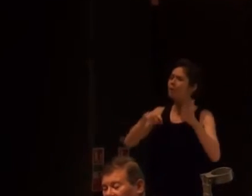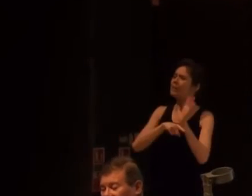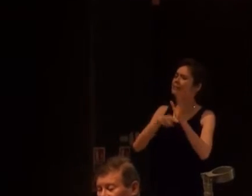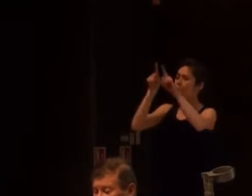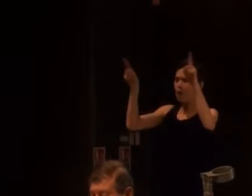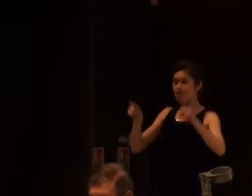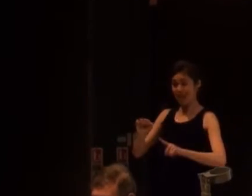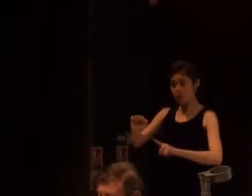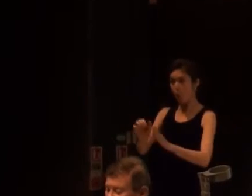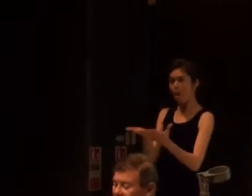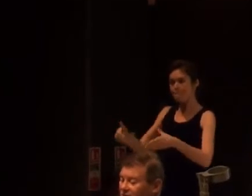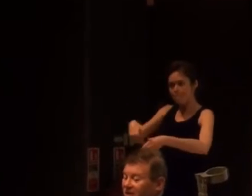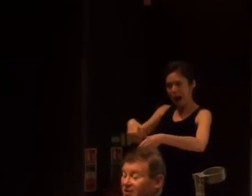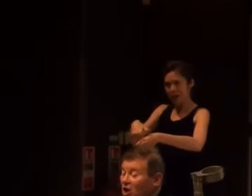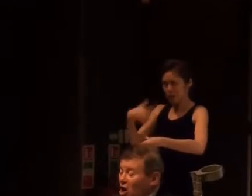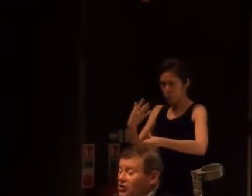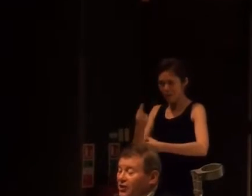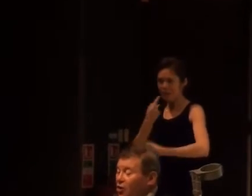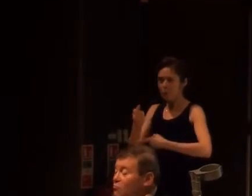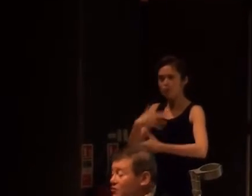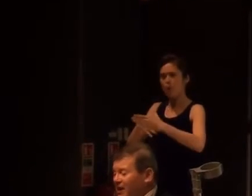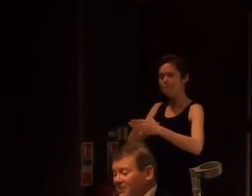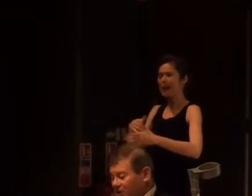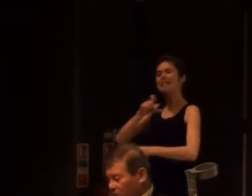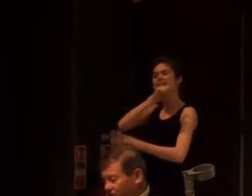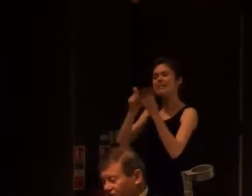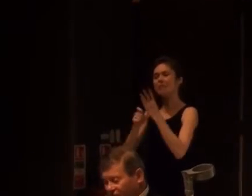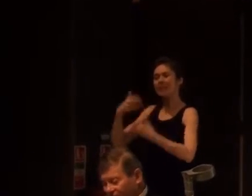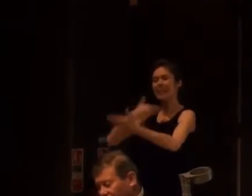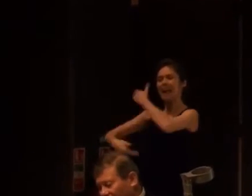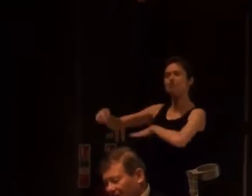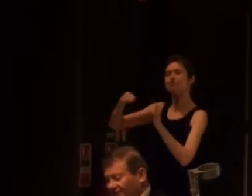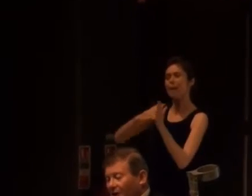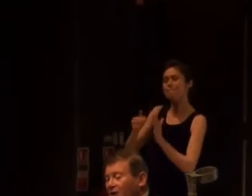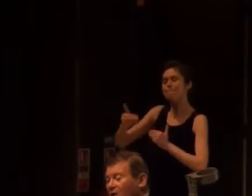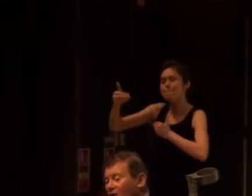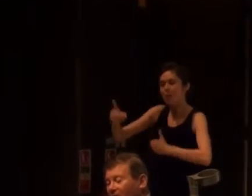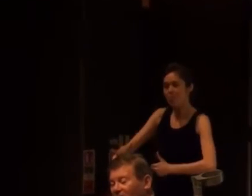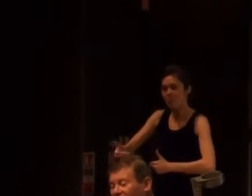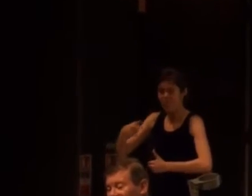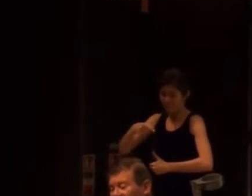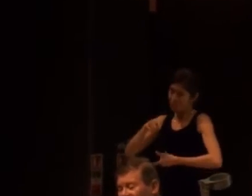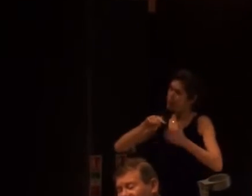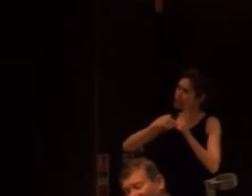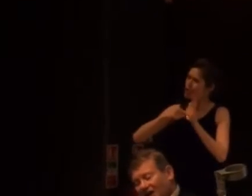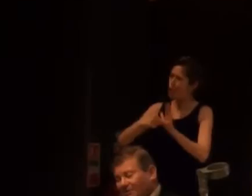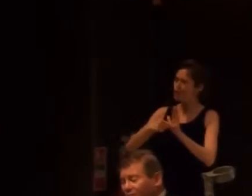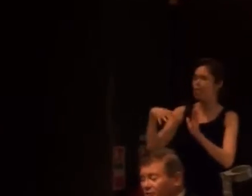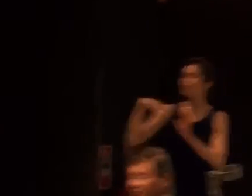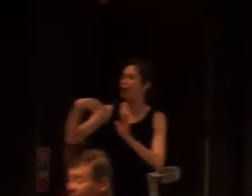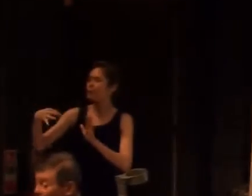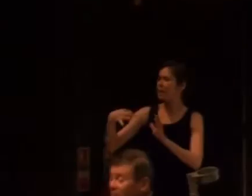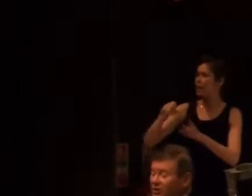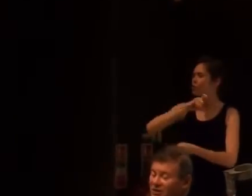the thing that Disability History Month did last year on moving image, which just shows you the plethora of representation. It's slightly